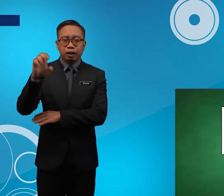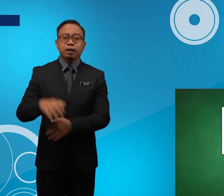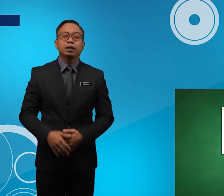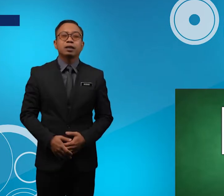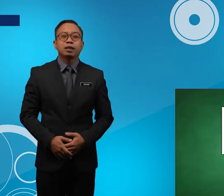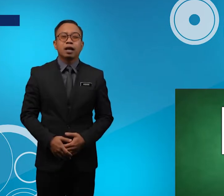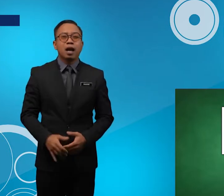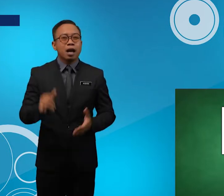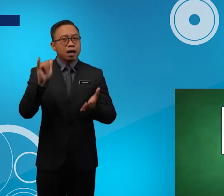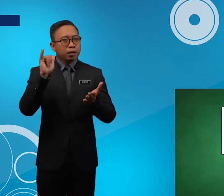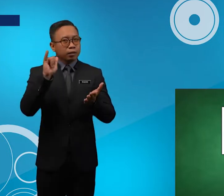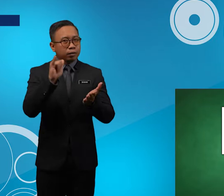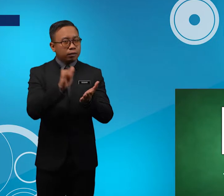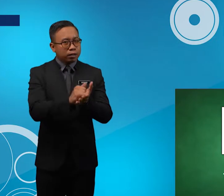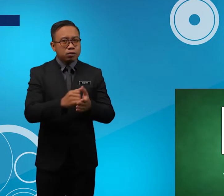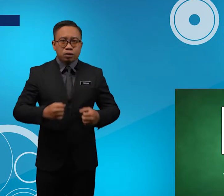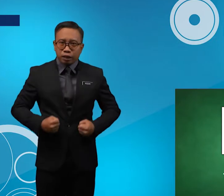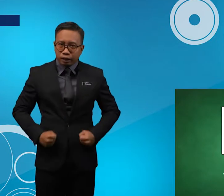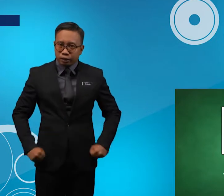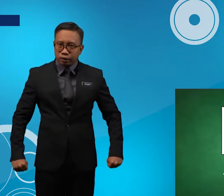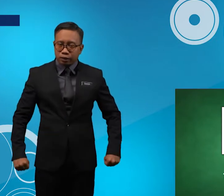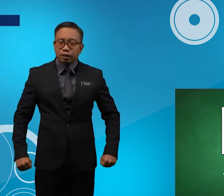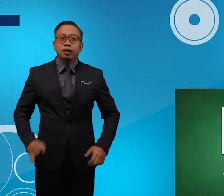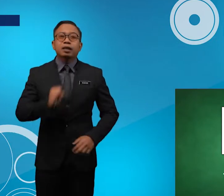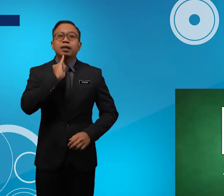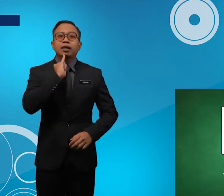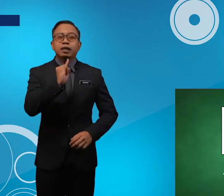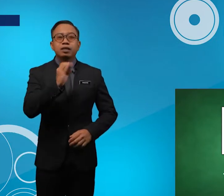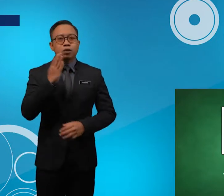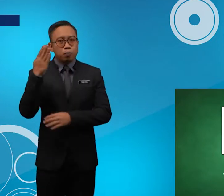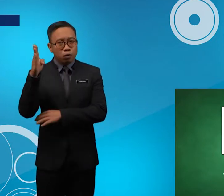This Skirt Is Blue